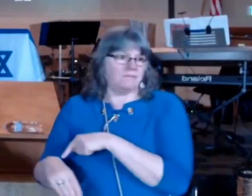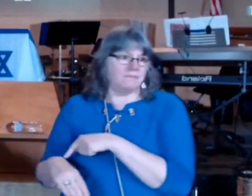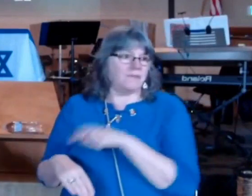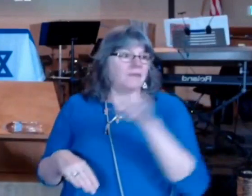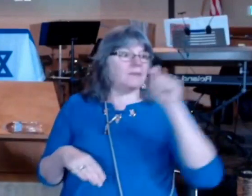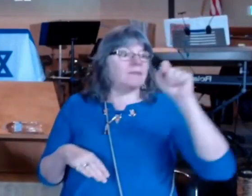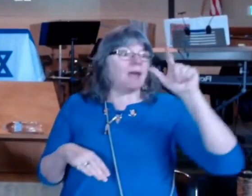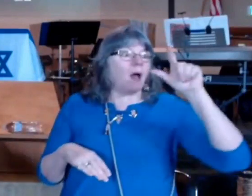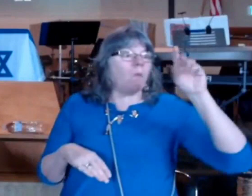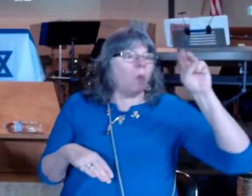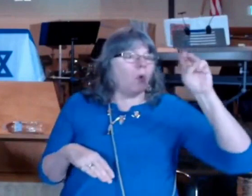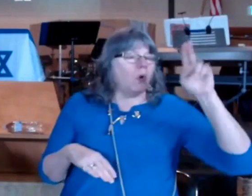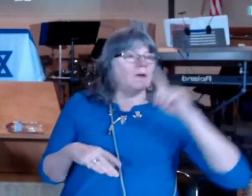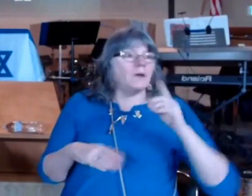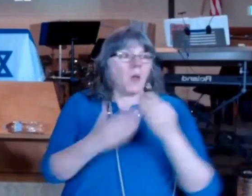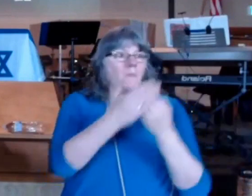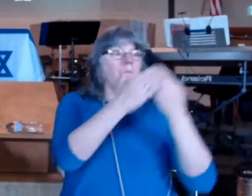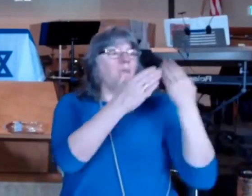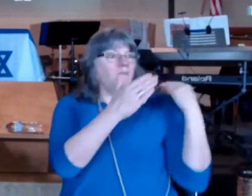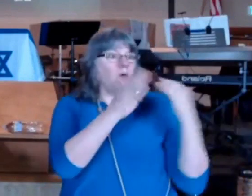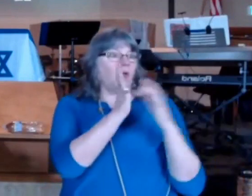pre Yeshua